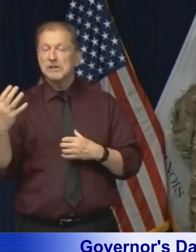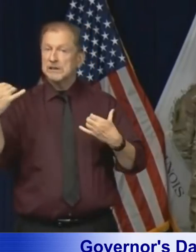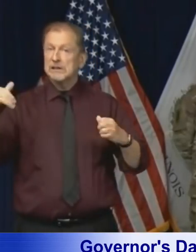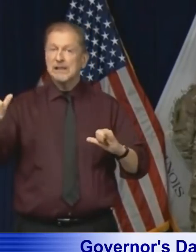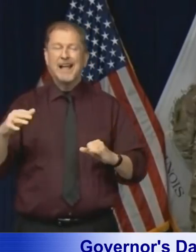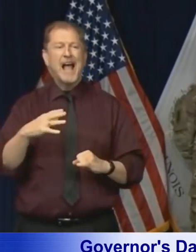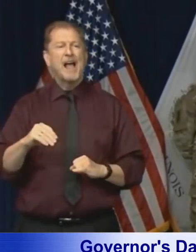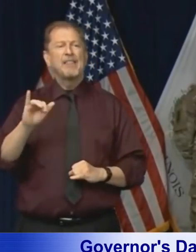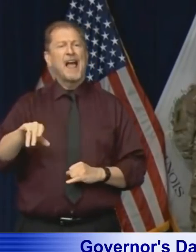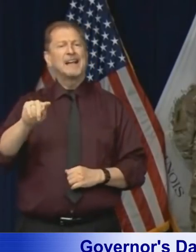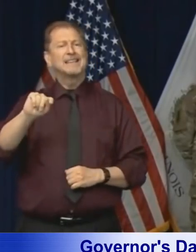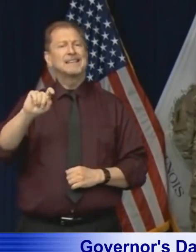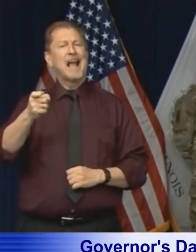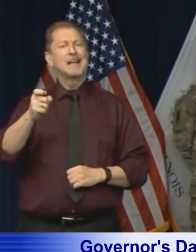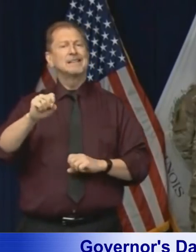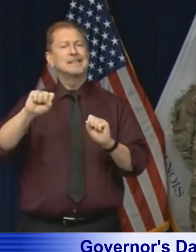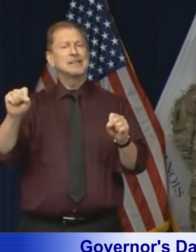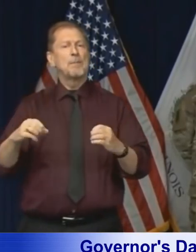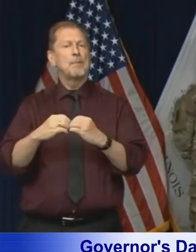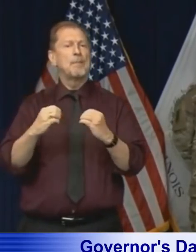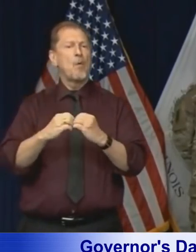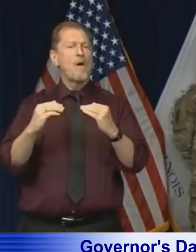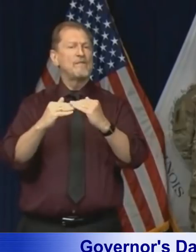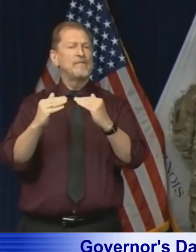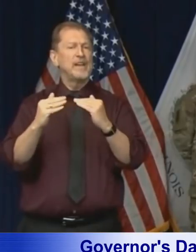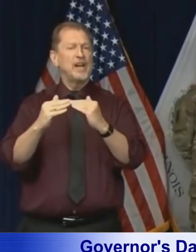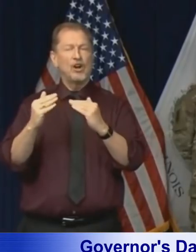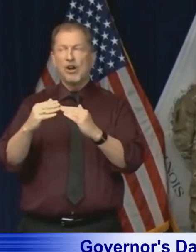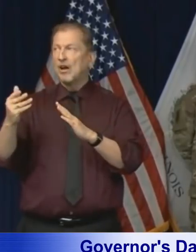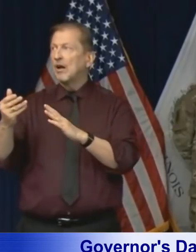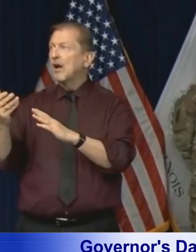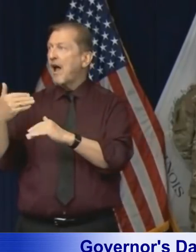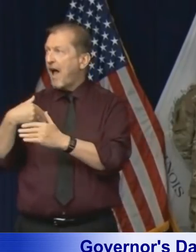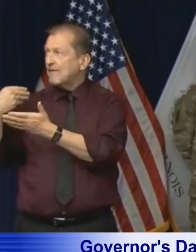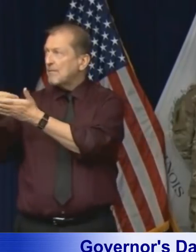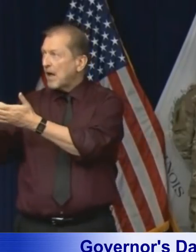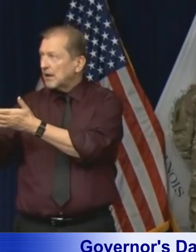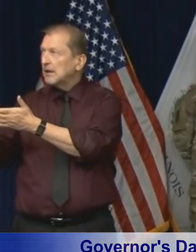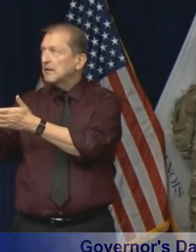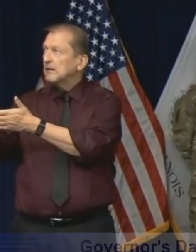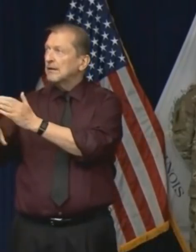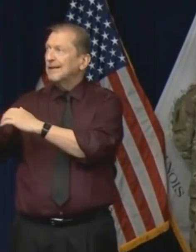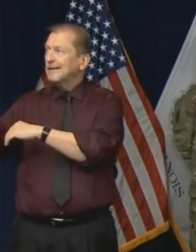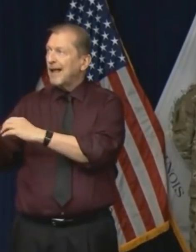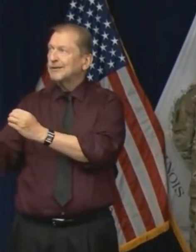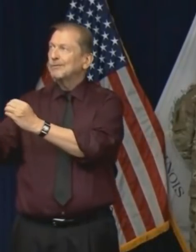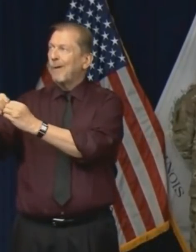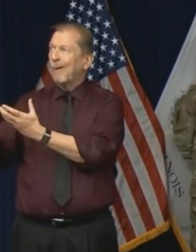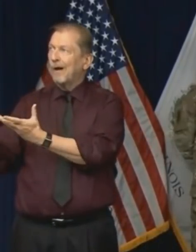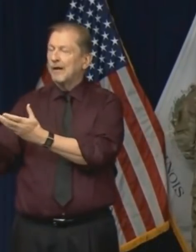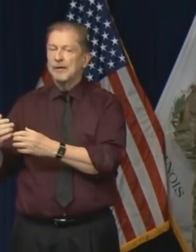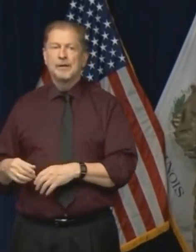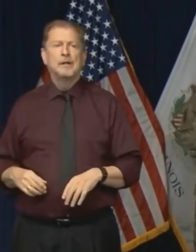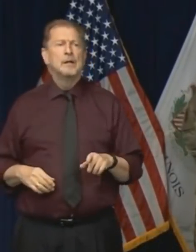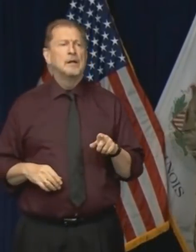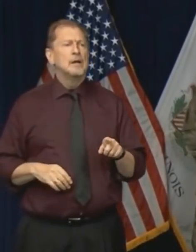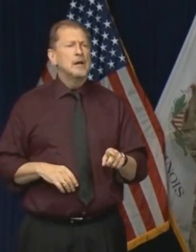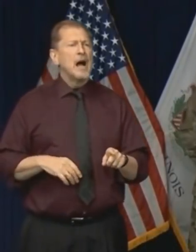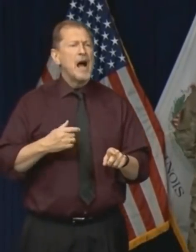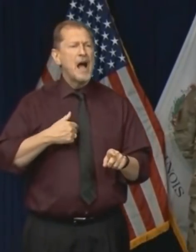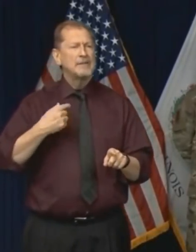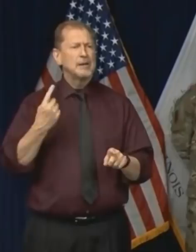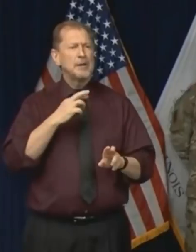tax system makes sense to me. There is a report today about a secret flight of PPE. Can you give us more